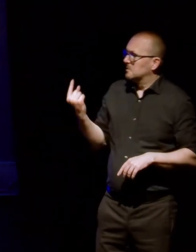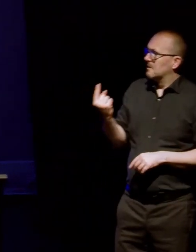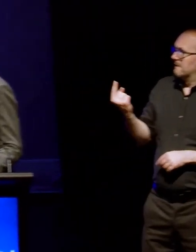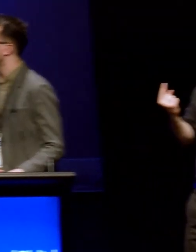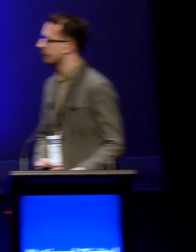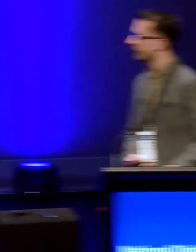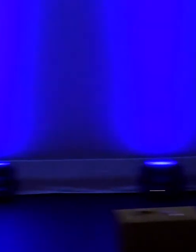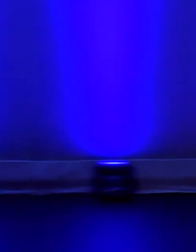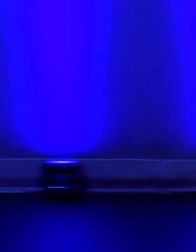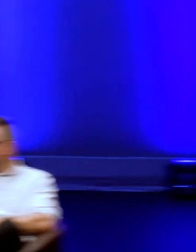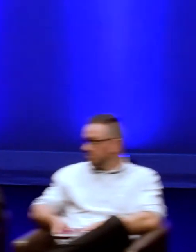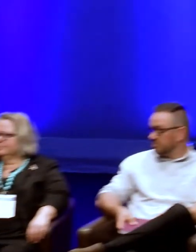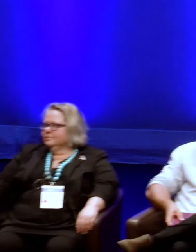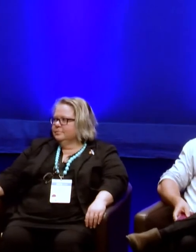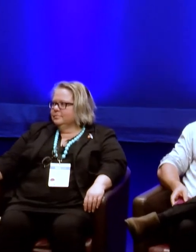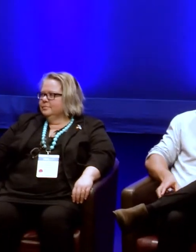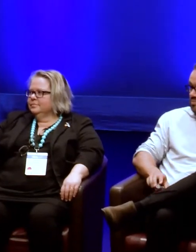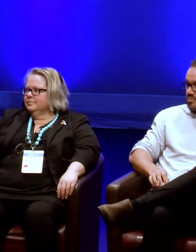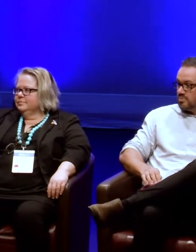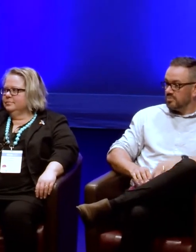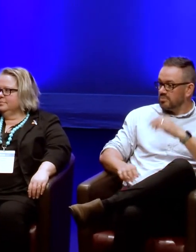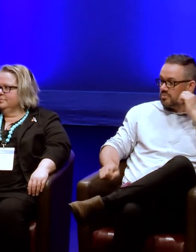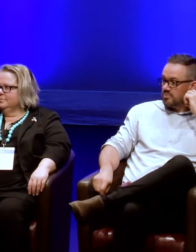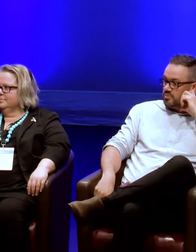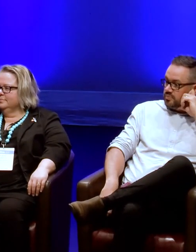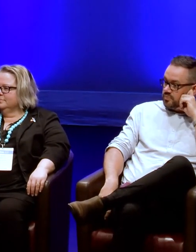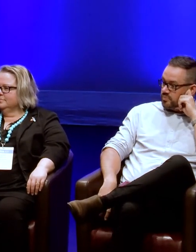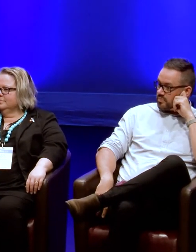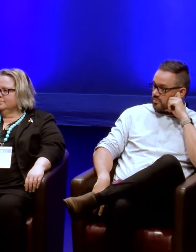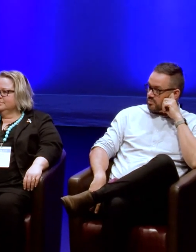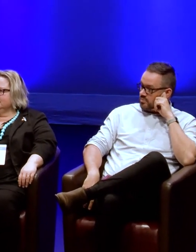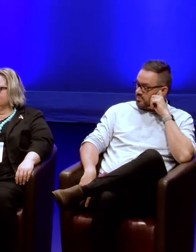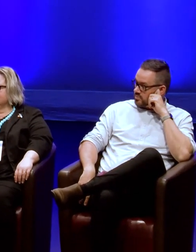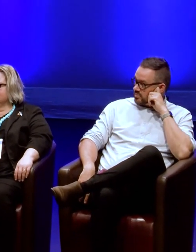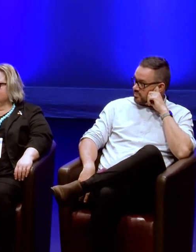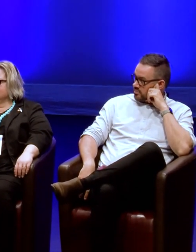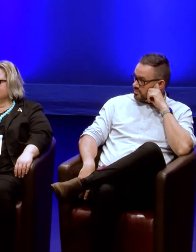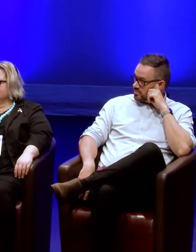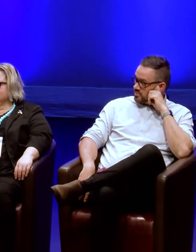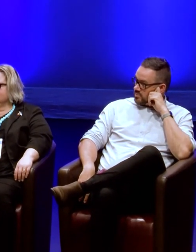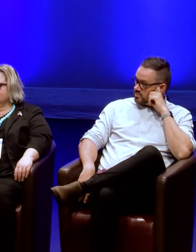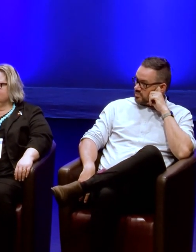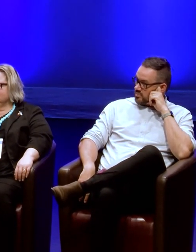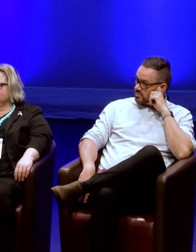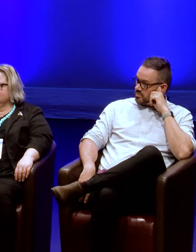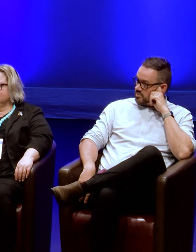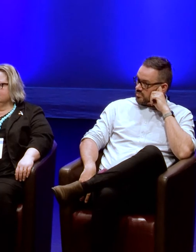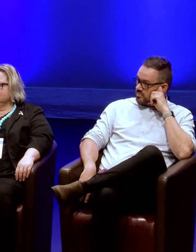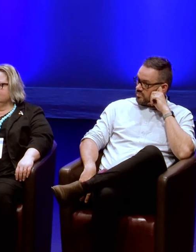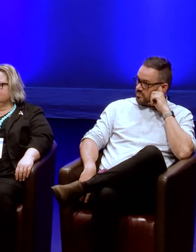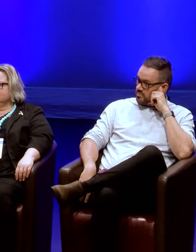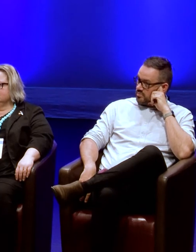Are you talking for the National Library? Yeah. Um, nope, not, we're not in contact with Facebook at all. Um, we're basically